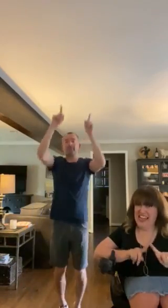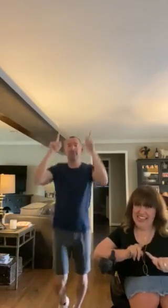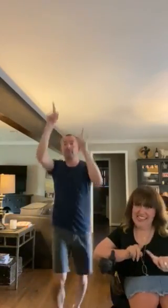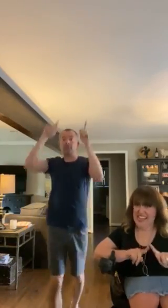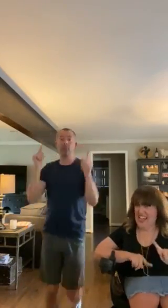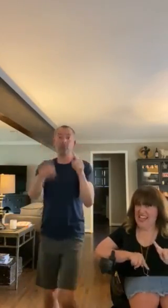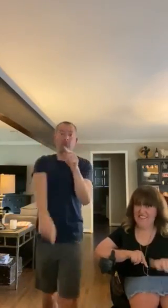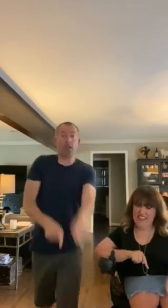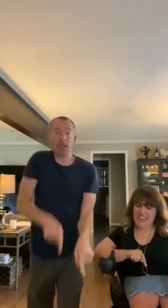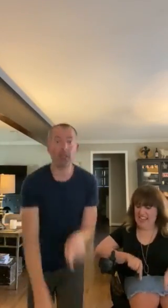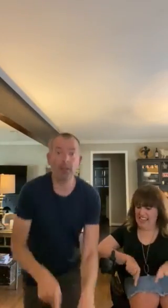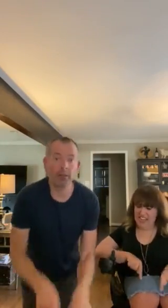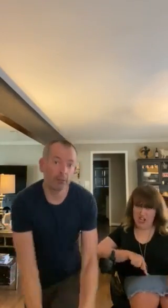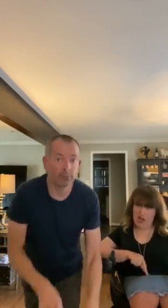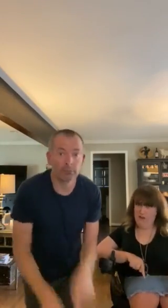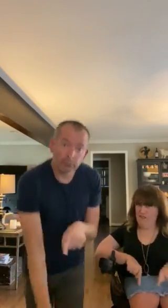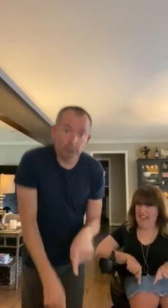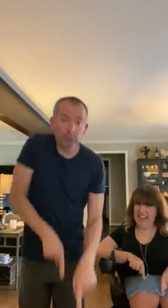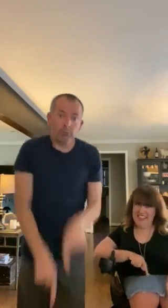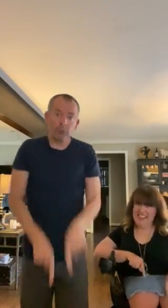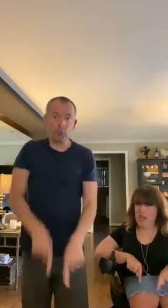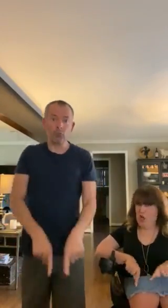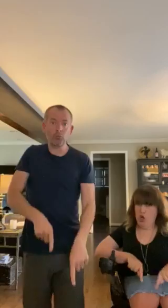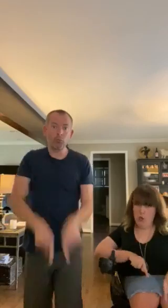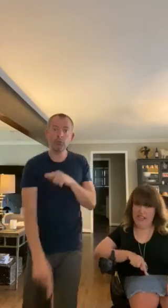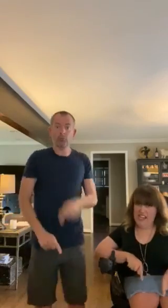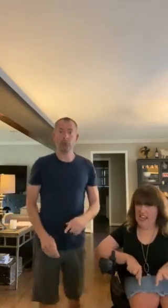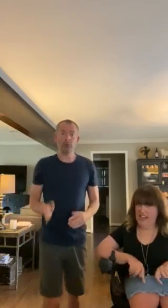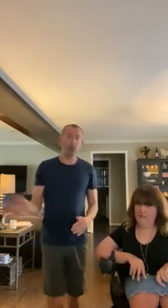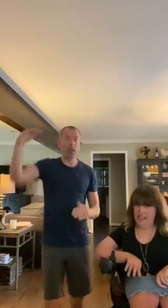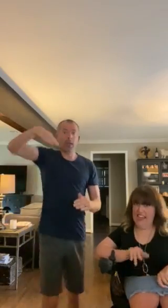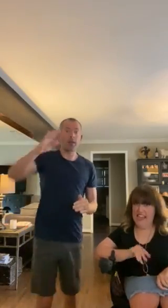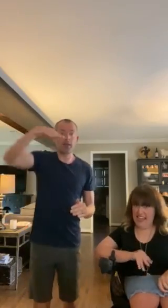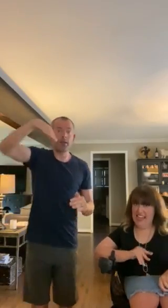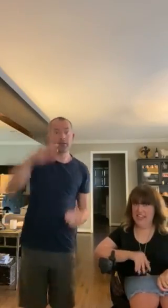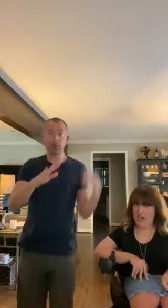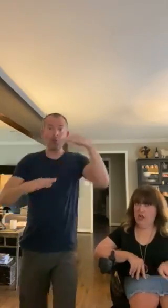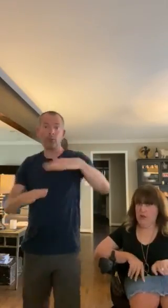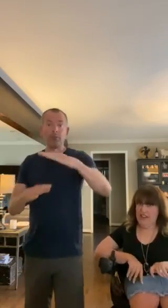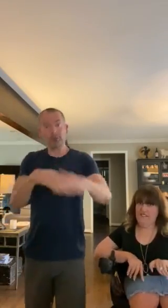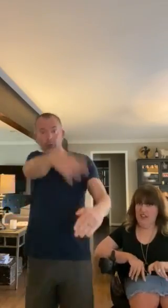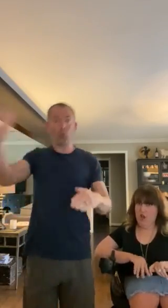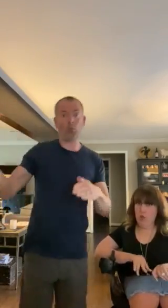enough Ain't no valley low enough Ain't no valley low